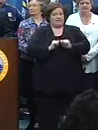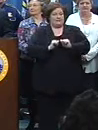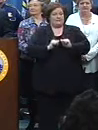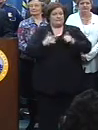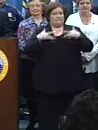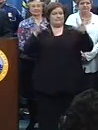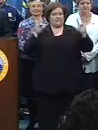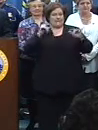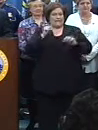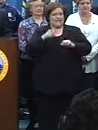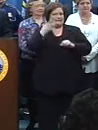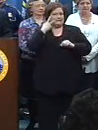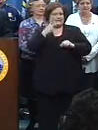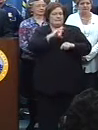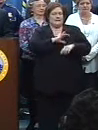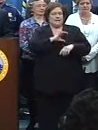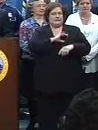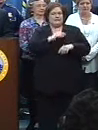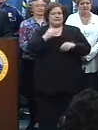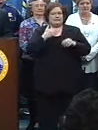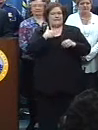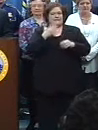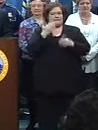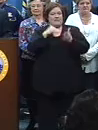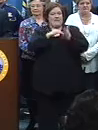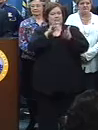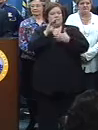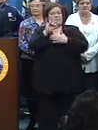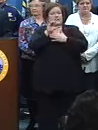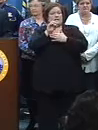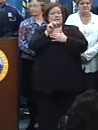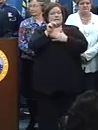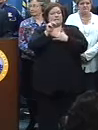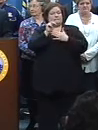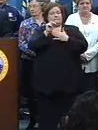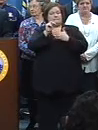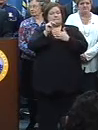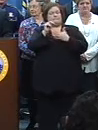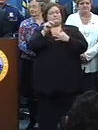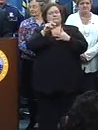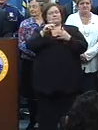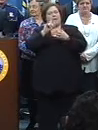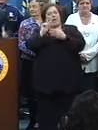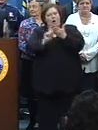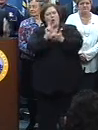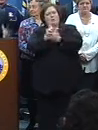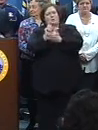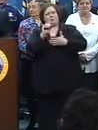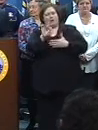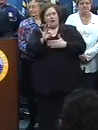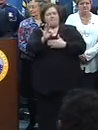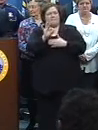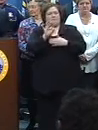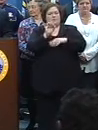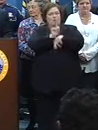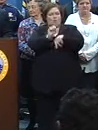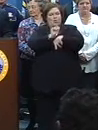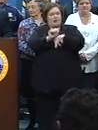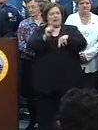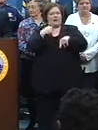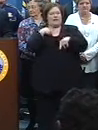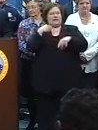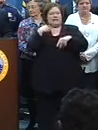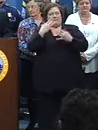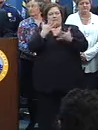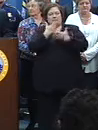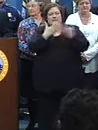Over 115,000 man hours were spent by public safety this carnival season. I'll give you a couple of preliminary reports.